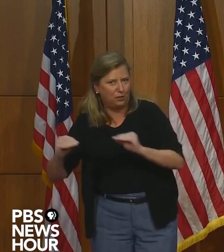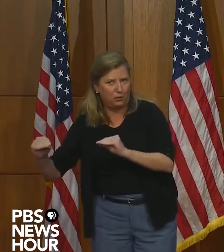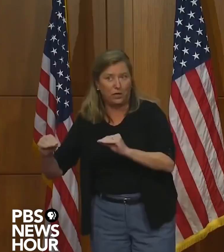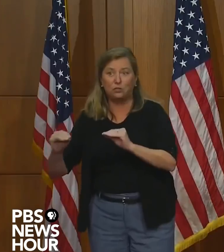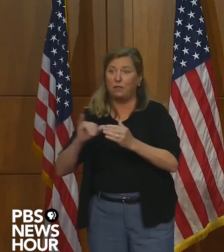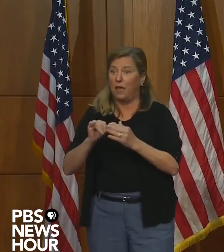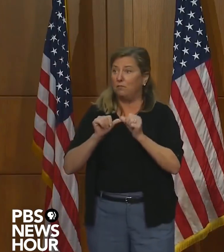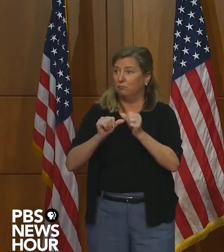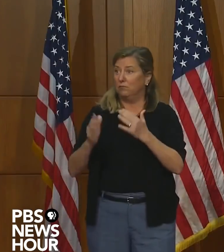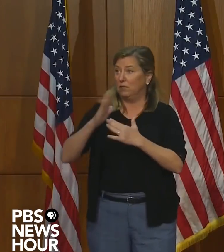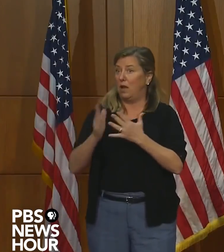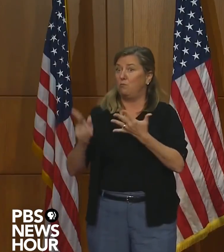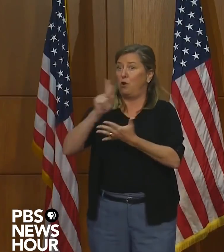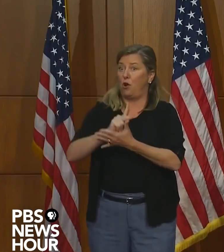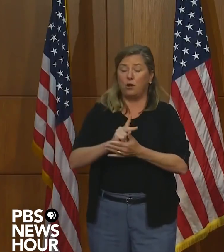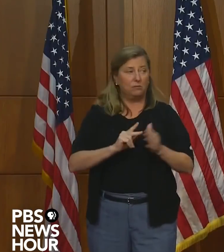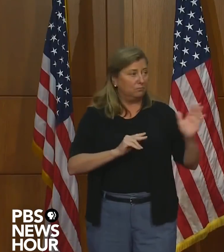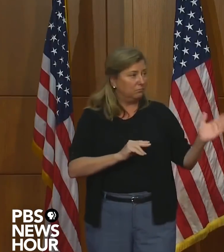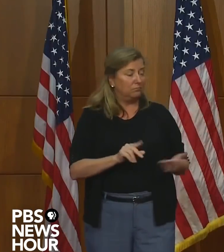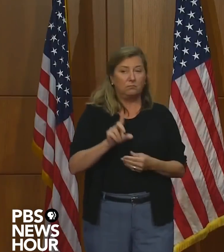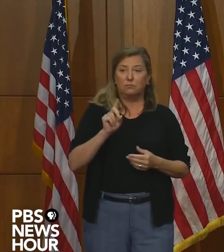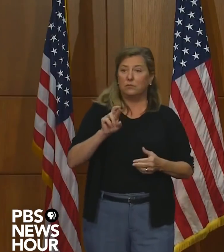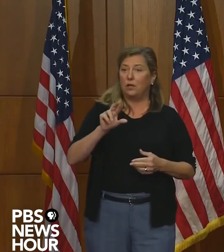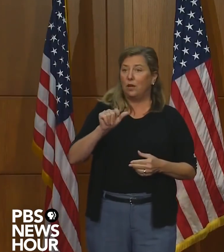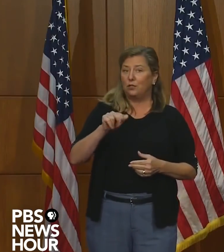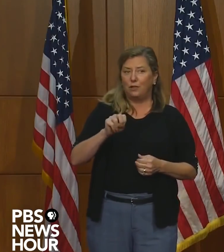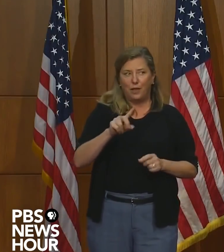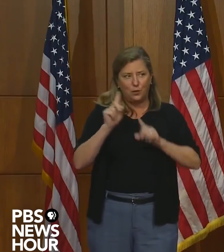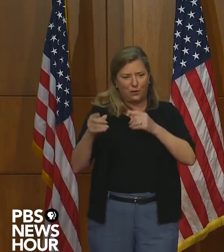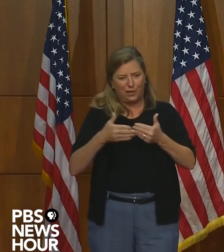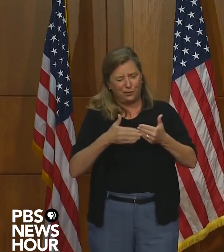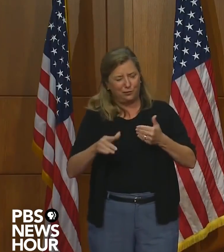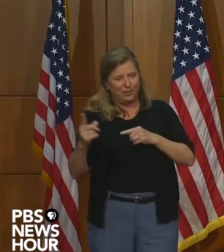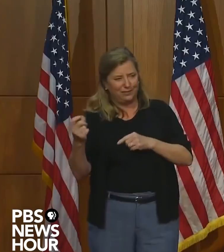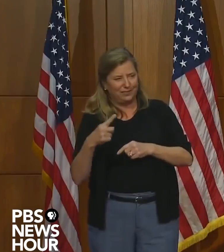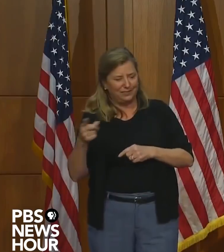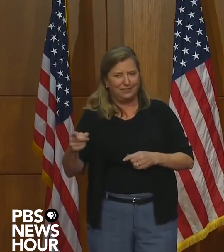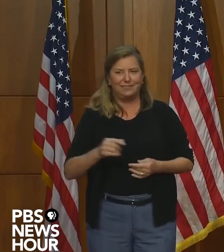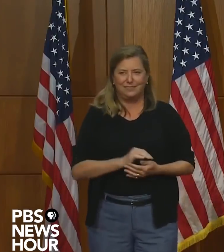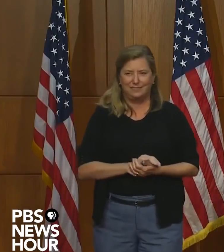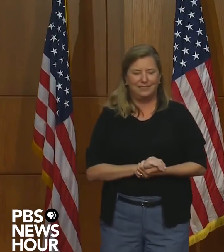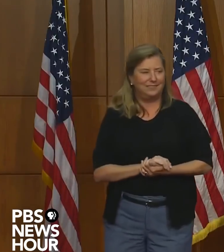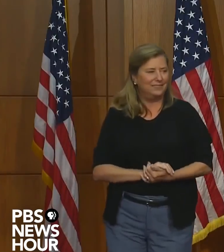that a top priority. And Dr. Lane, I'll let you handle the rest of the question. Thank you.